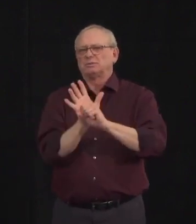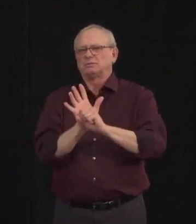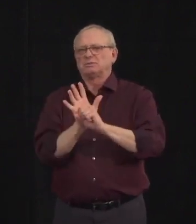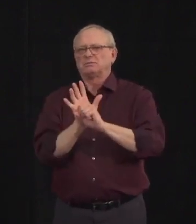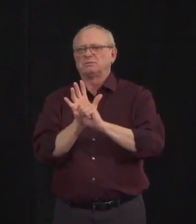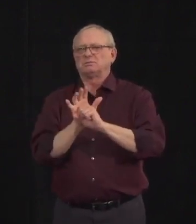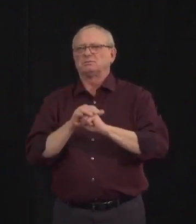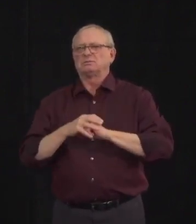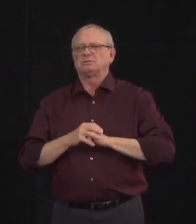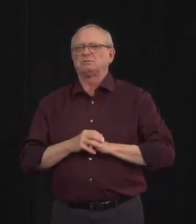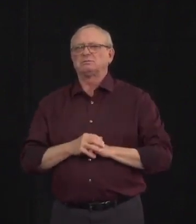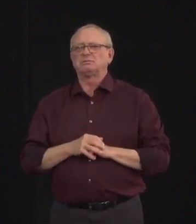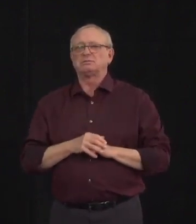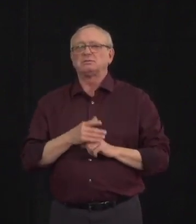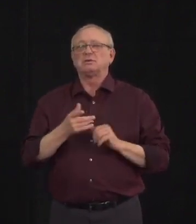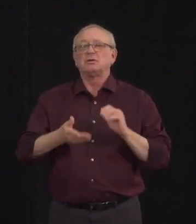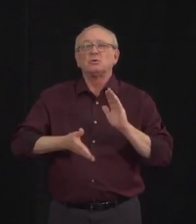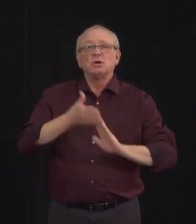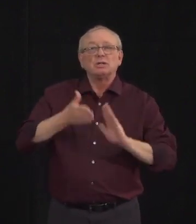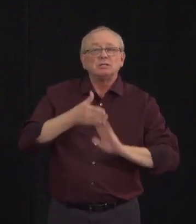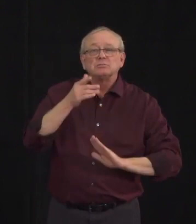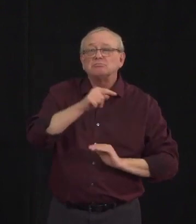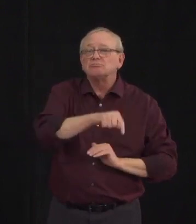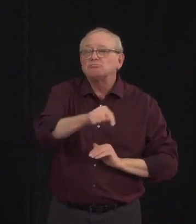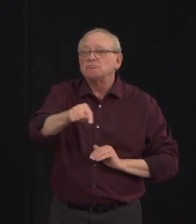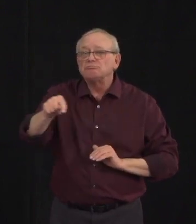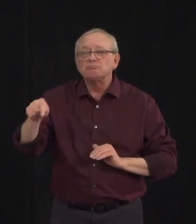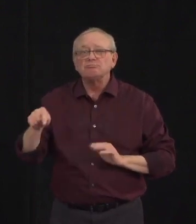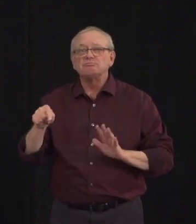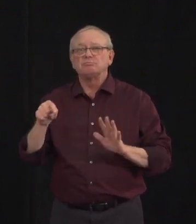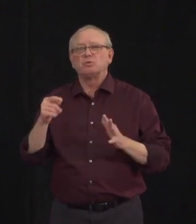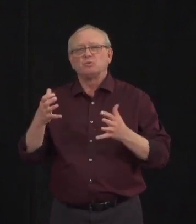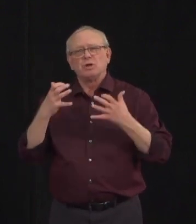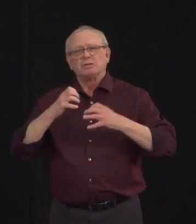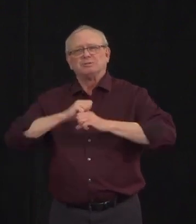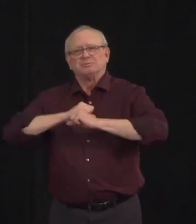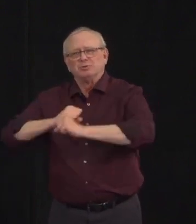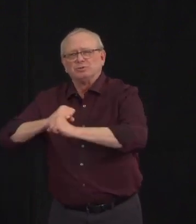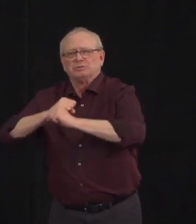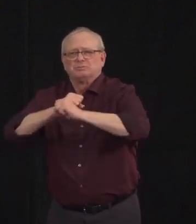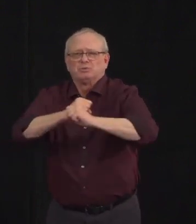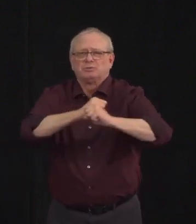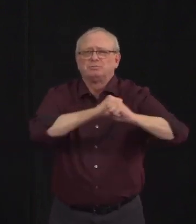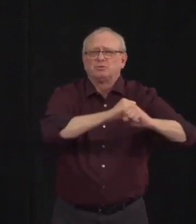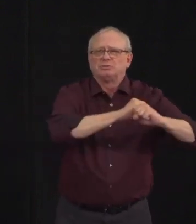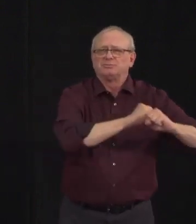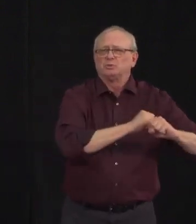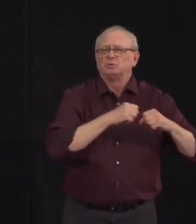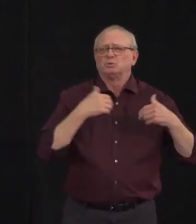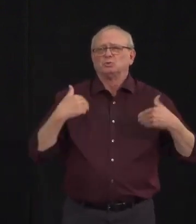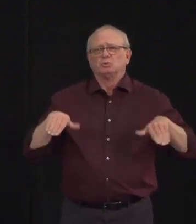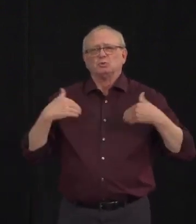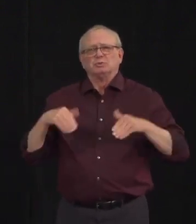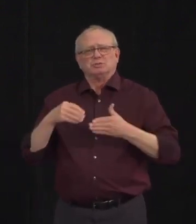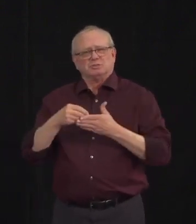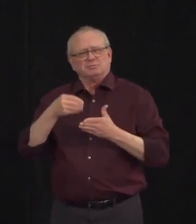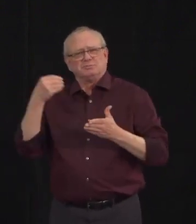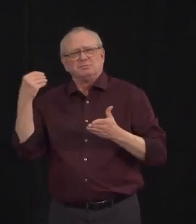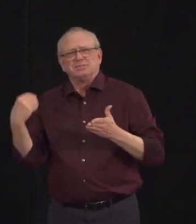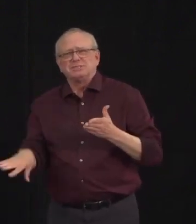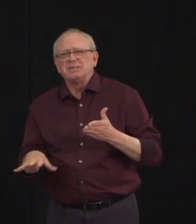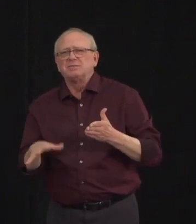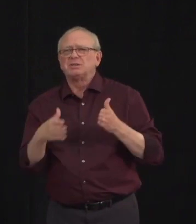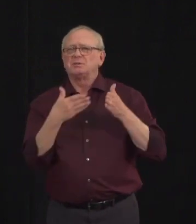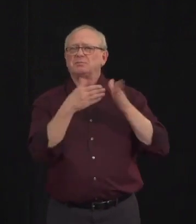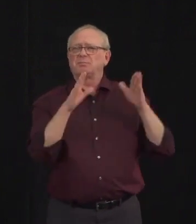But the operators have rightly raised concerns about the cost of complying with public health orders that we put in place. So today I'm announcing